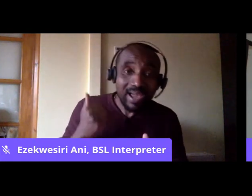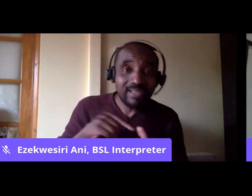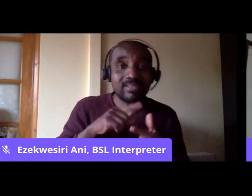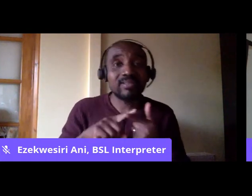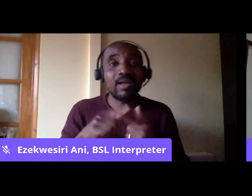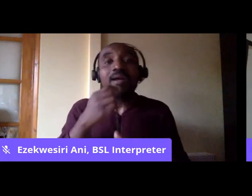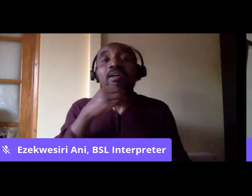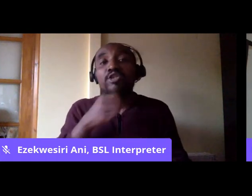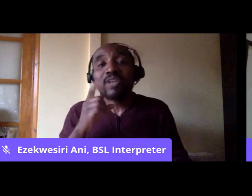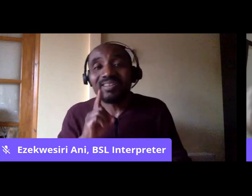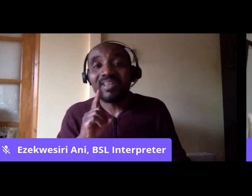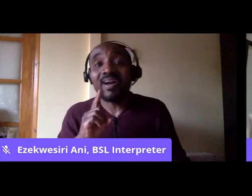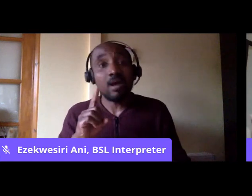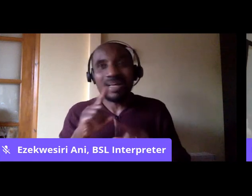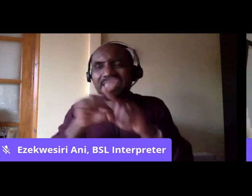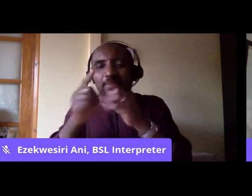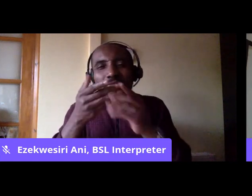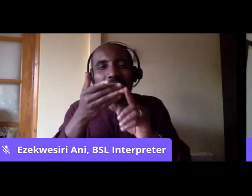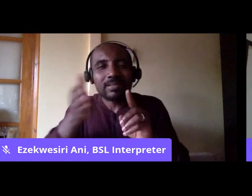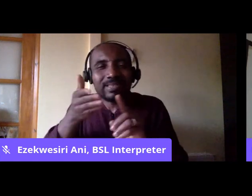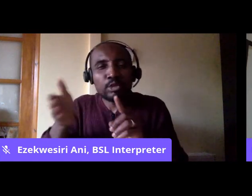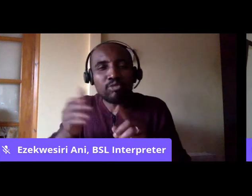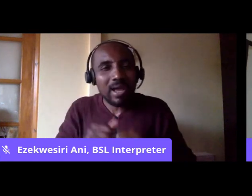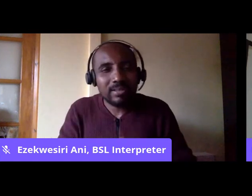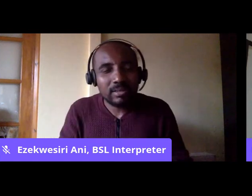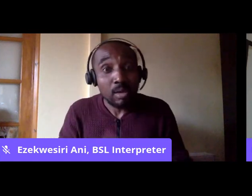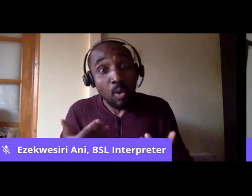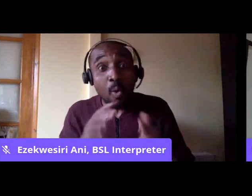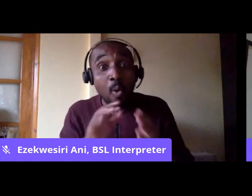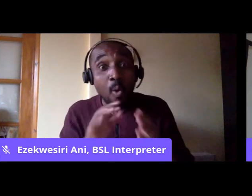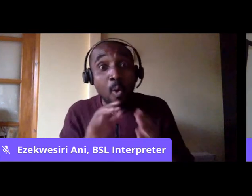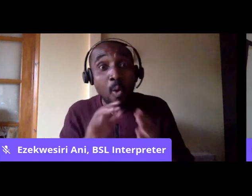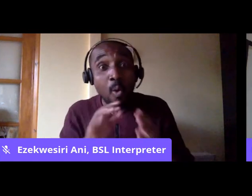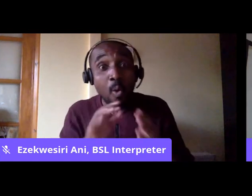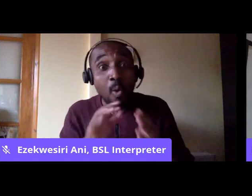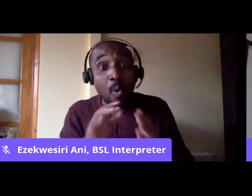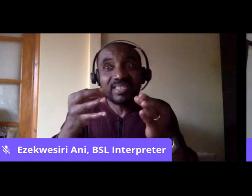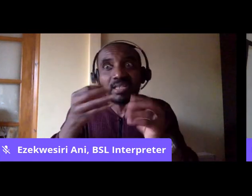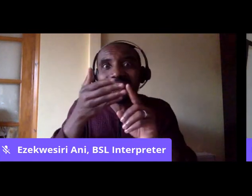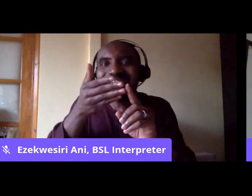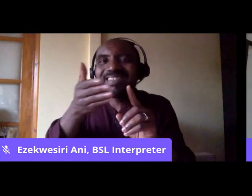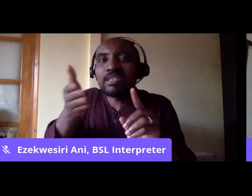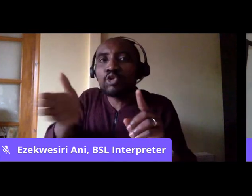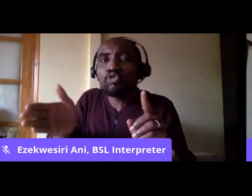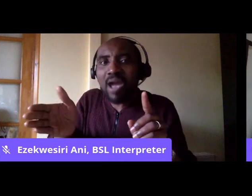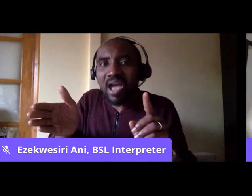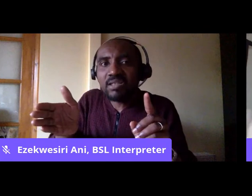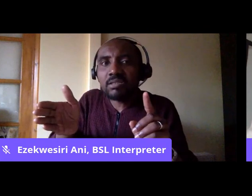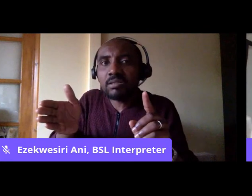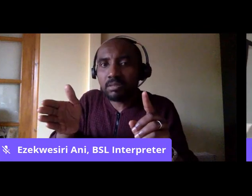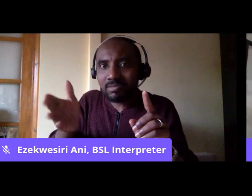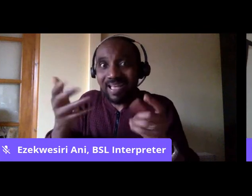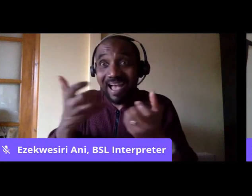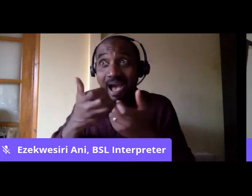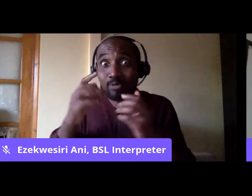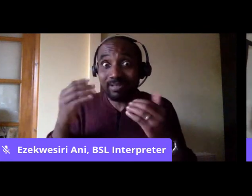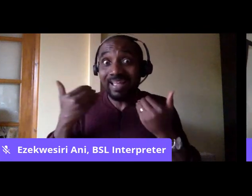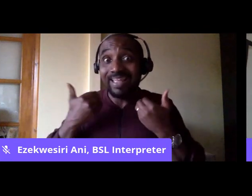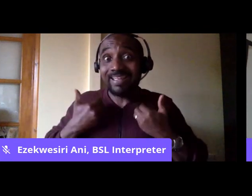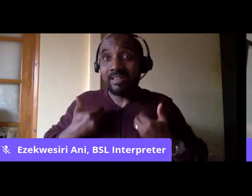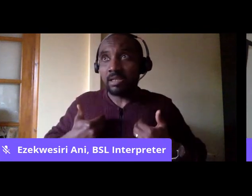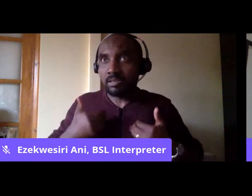can hoodwink us. And even a so-called class politics can hide the way it's being co-opted by the elites